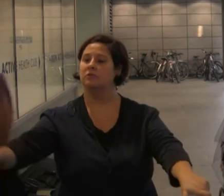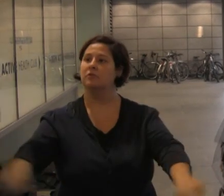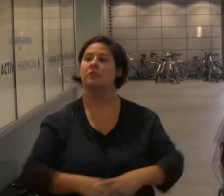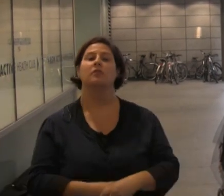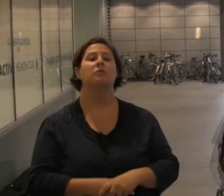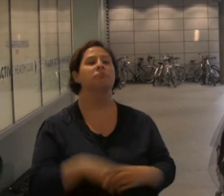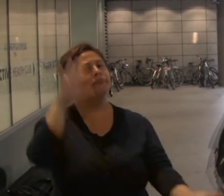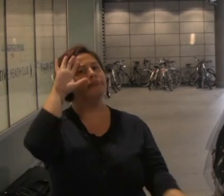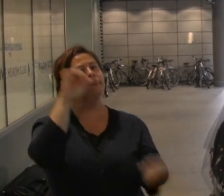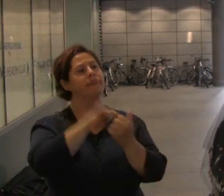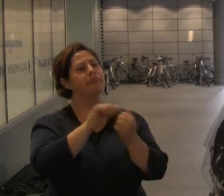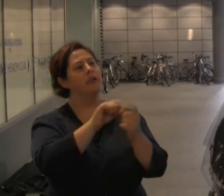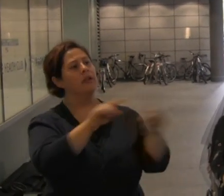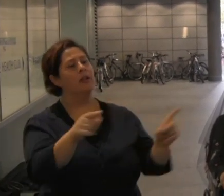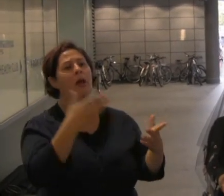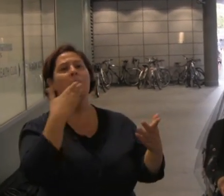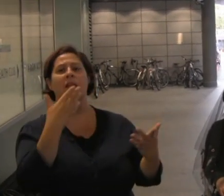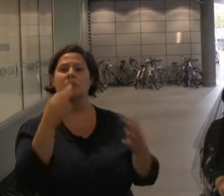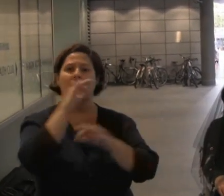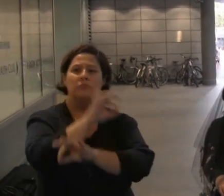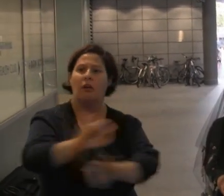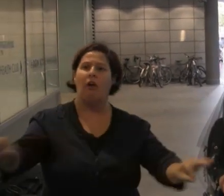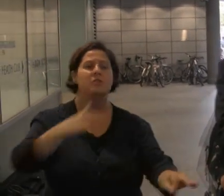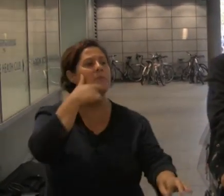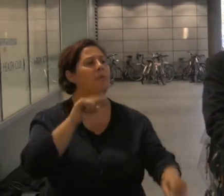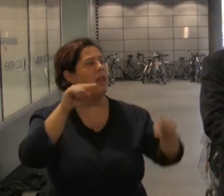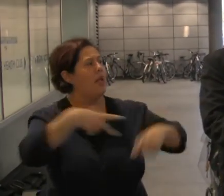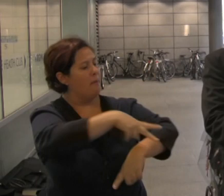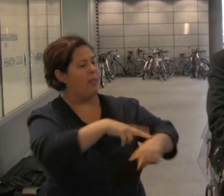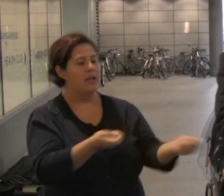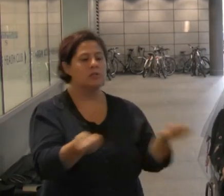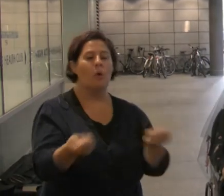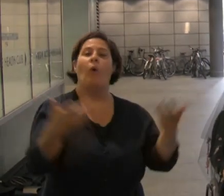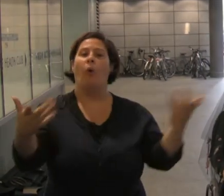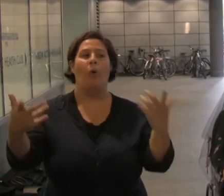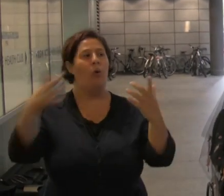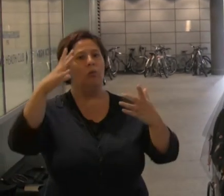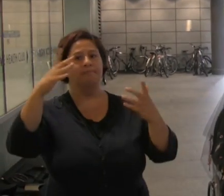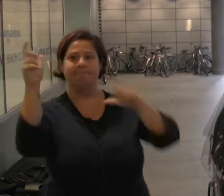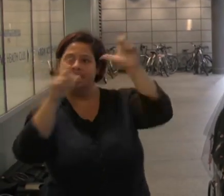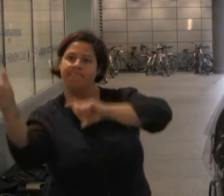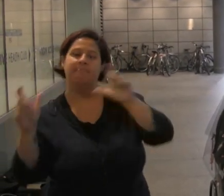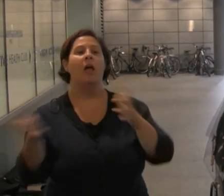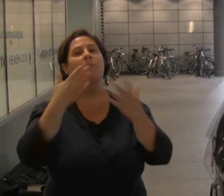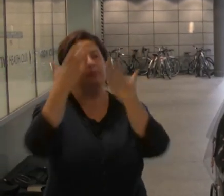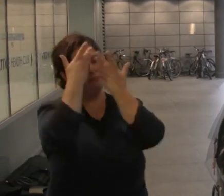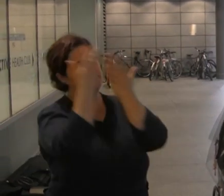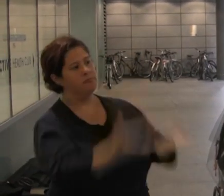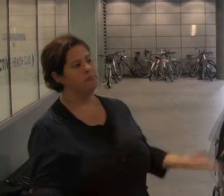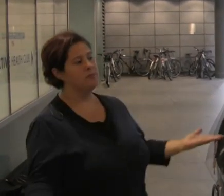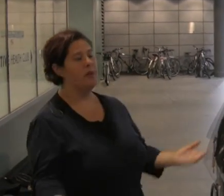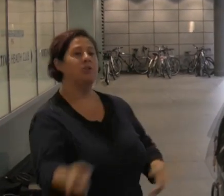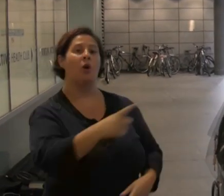With that in mind, I would request that those of you who are here to police or report on this event, please do so with the utmost respect